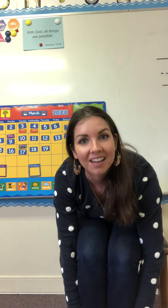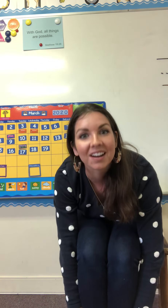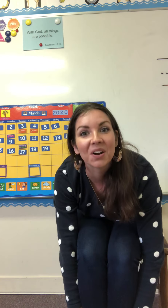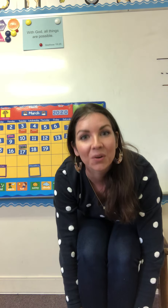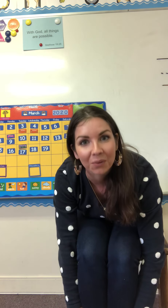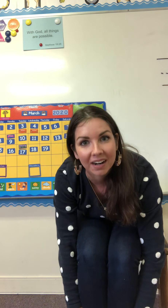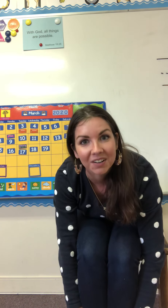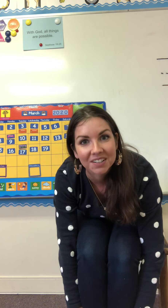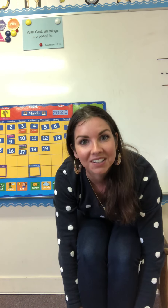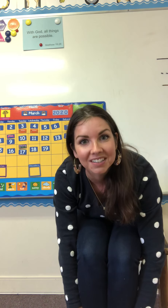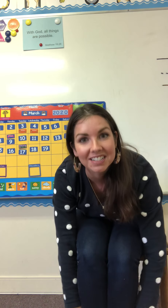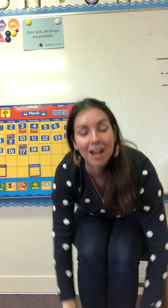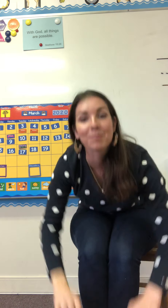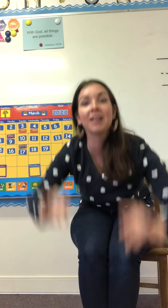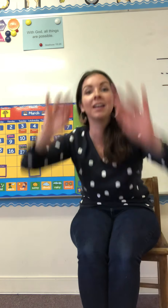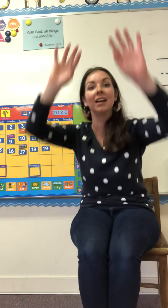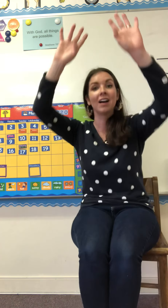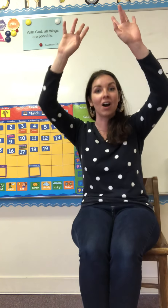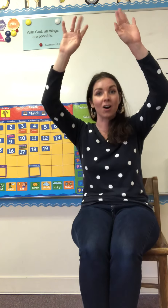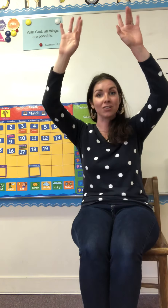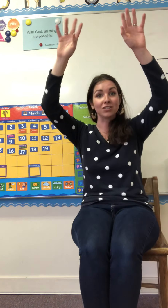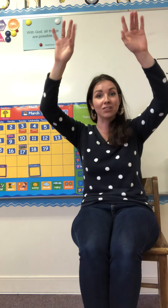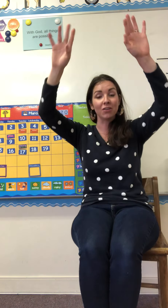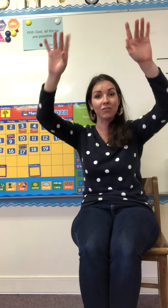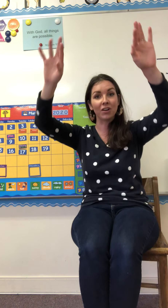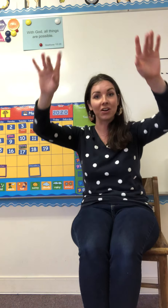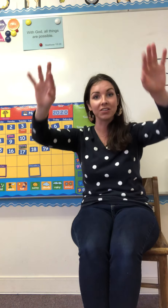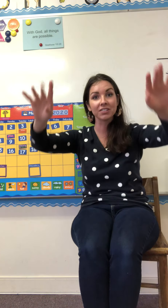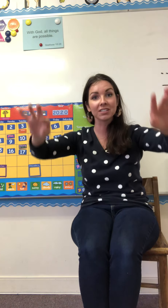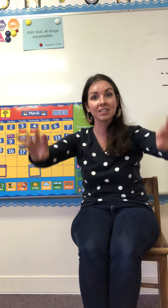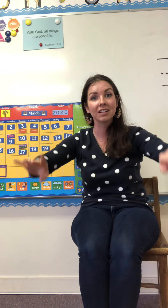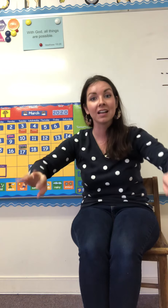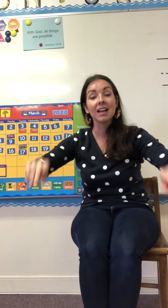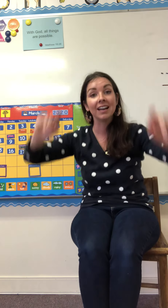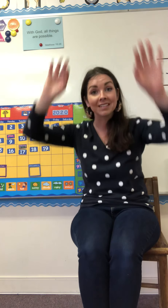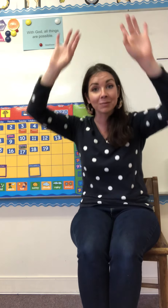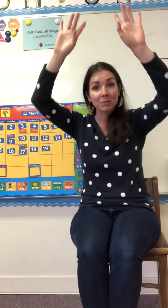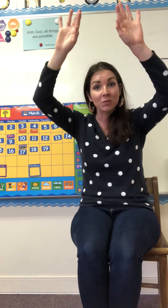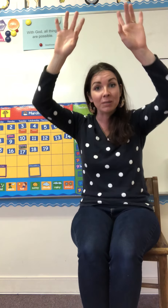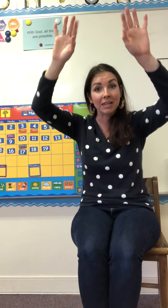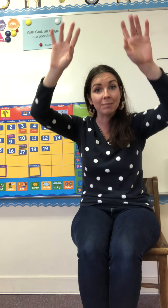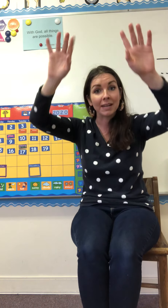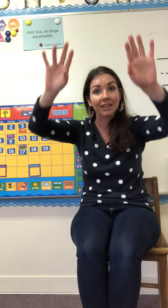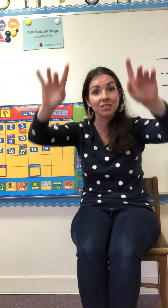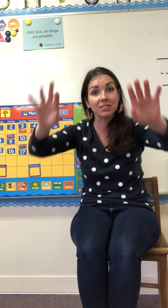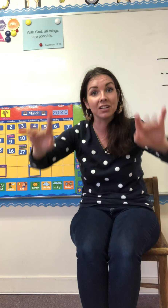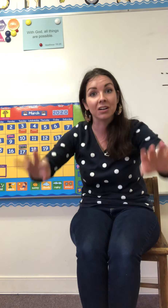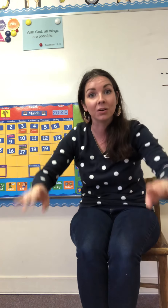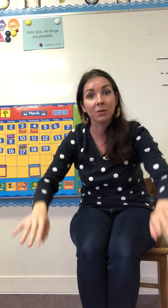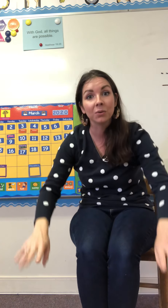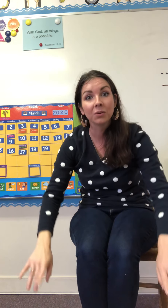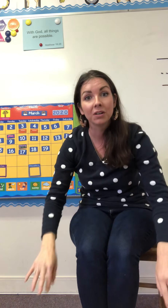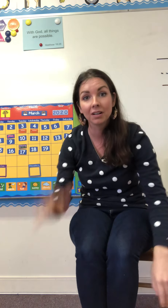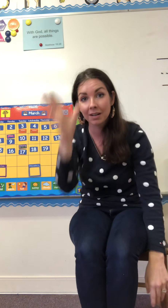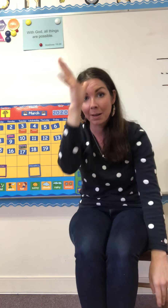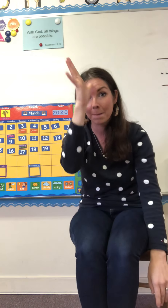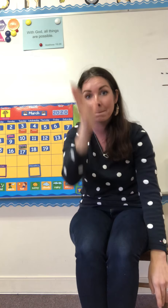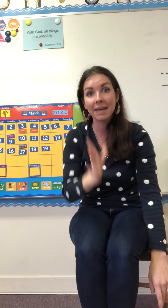ground. Good job. Our snow falls, and sometimes we can make a snowman.